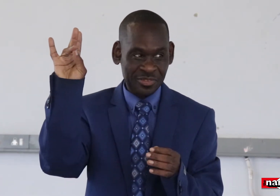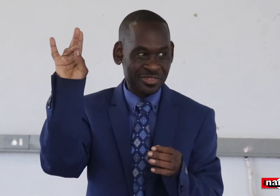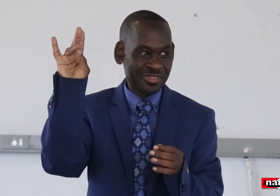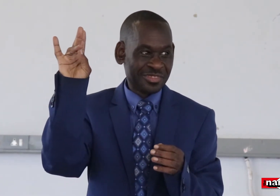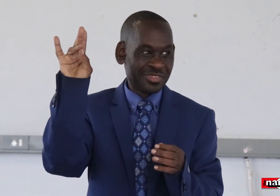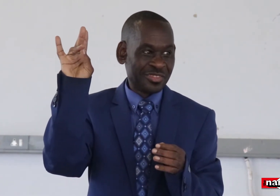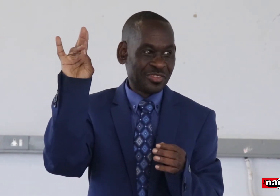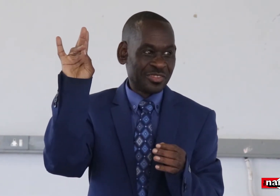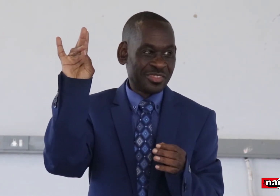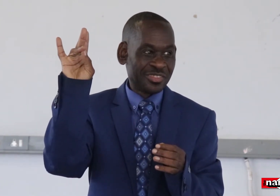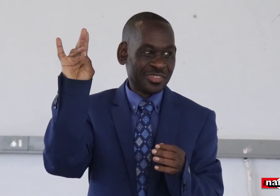In 2017.